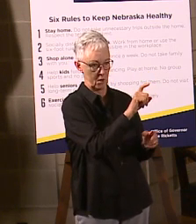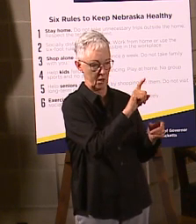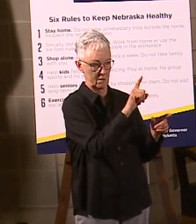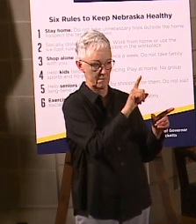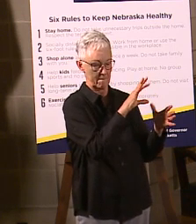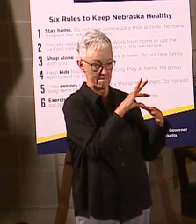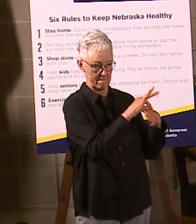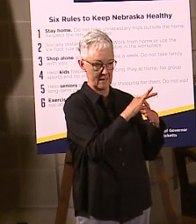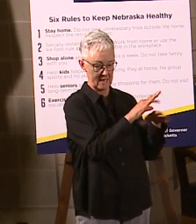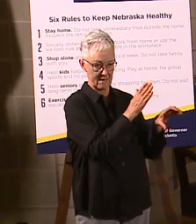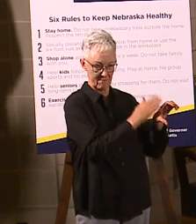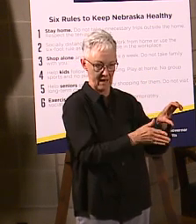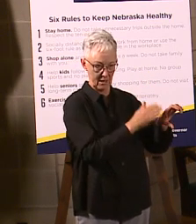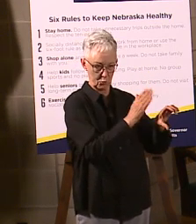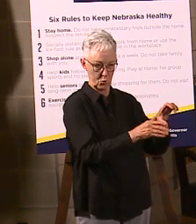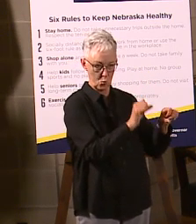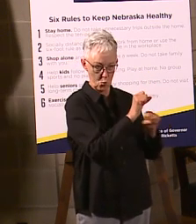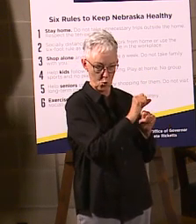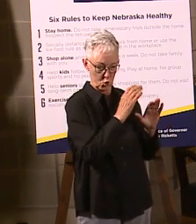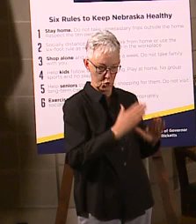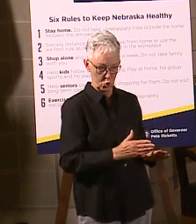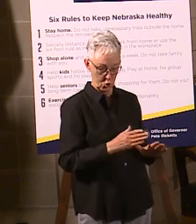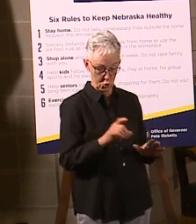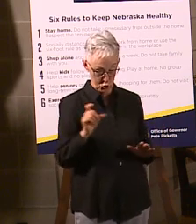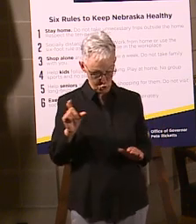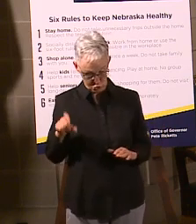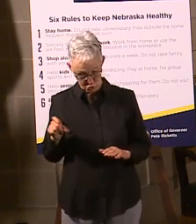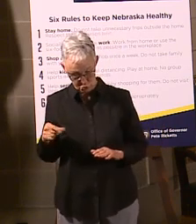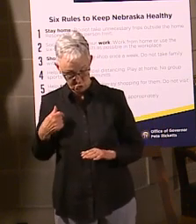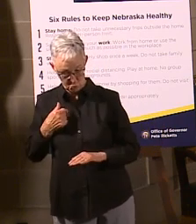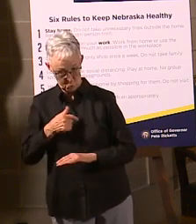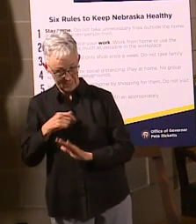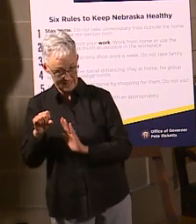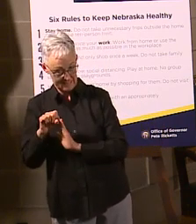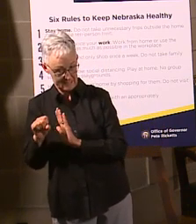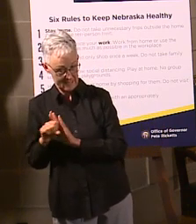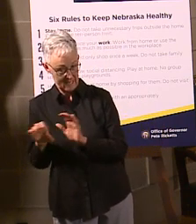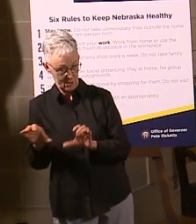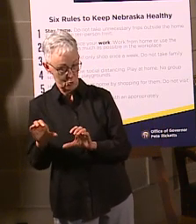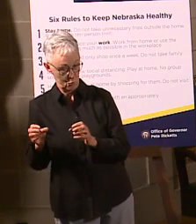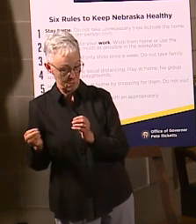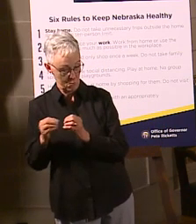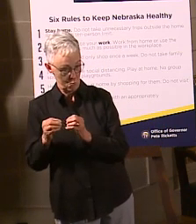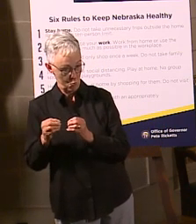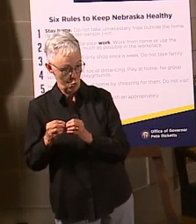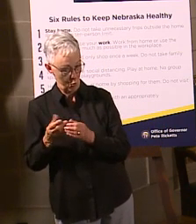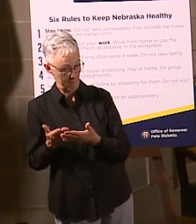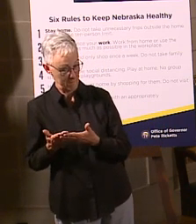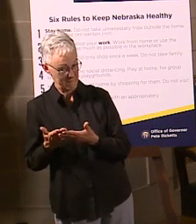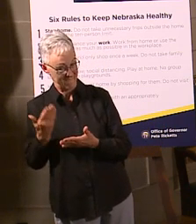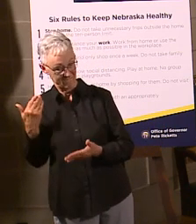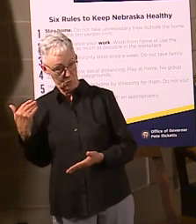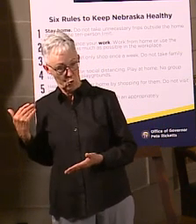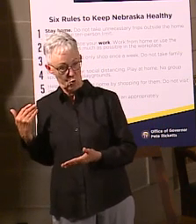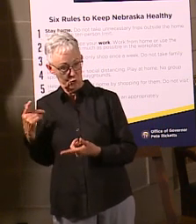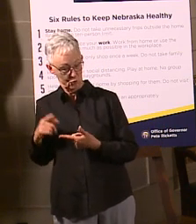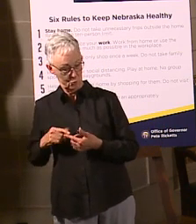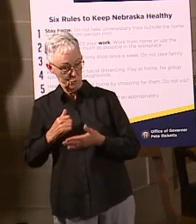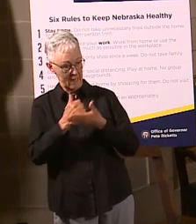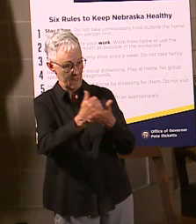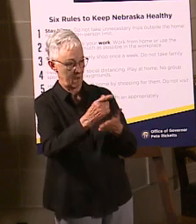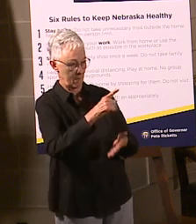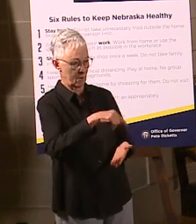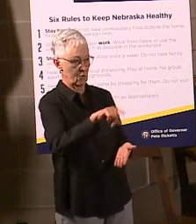the state have been doing more earlier to help those plants